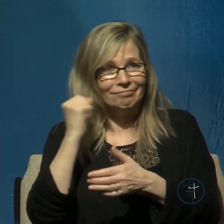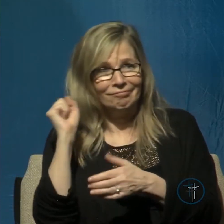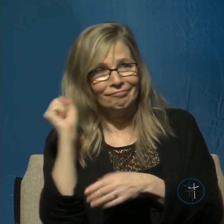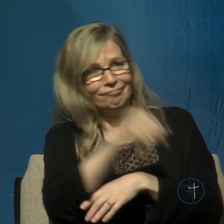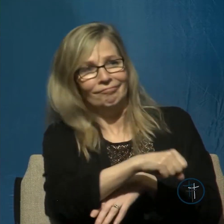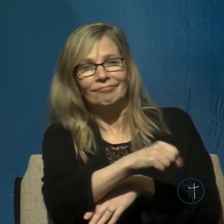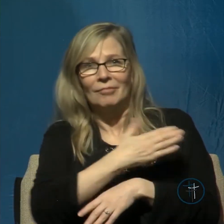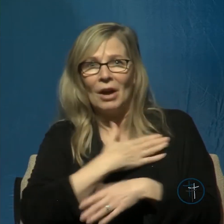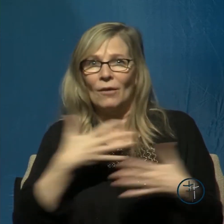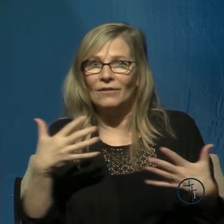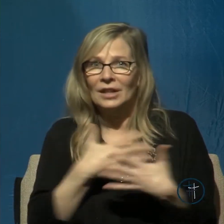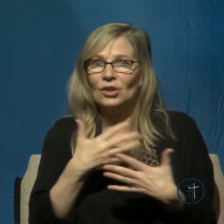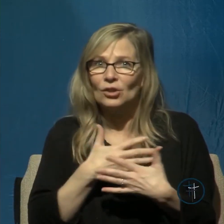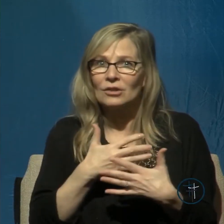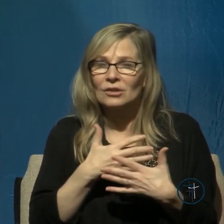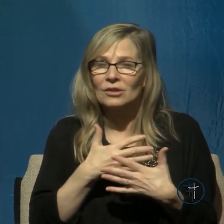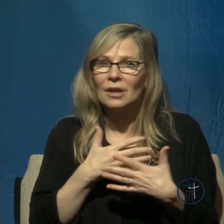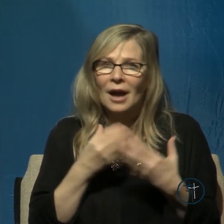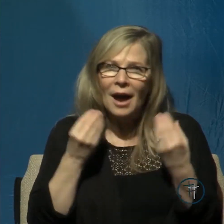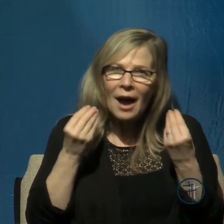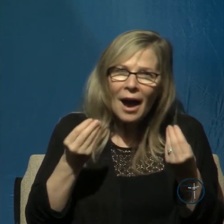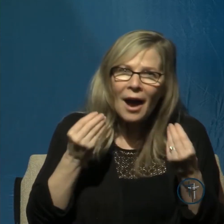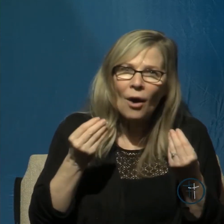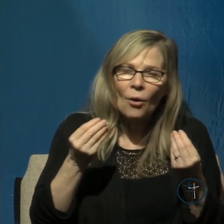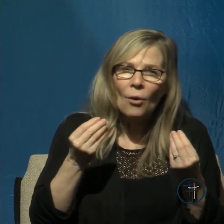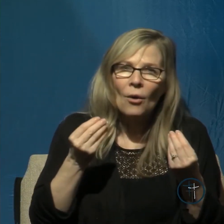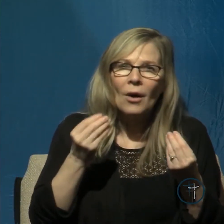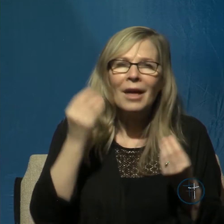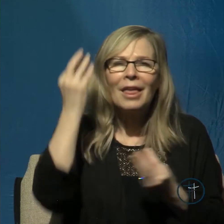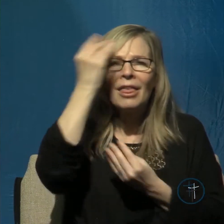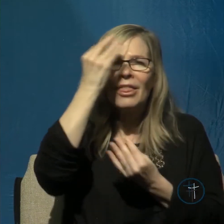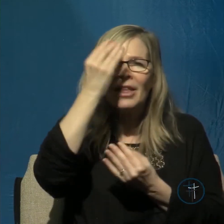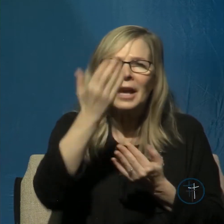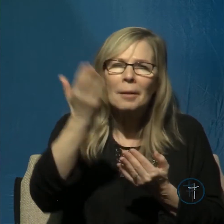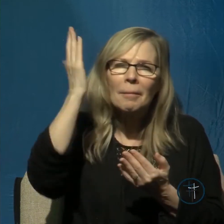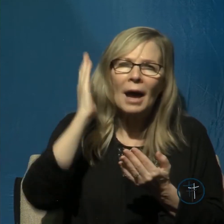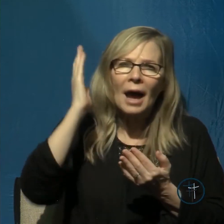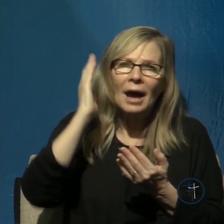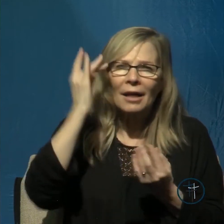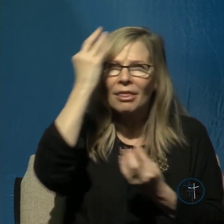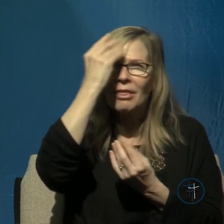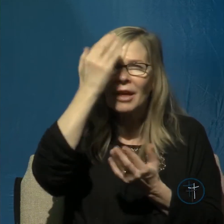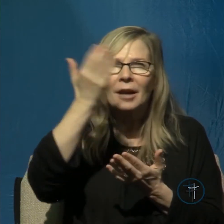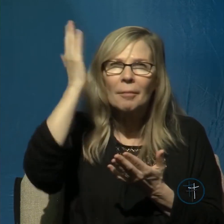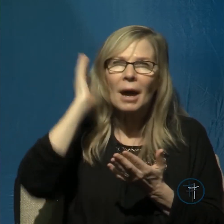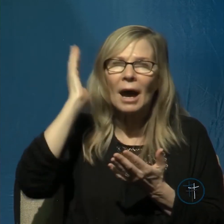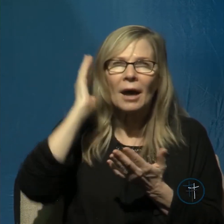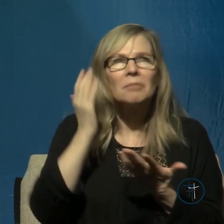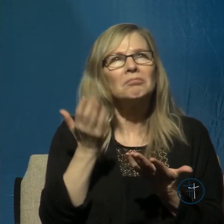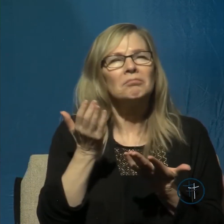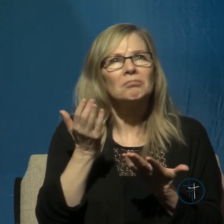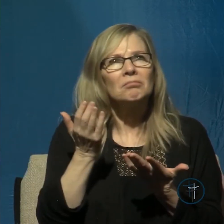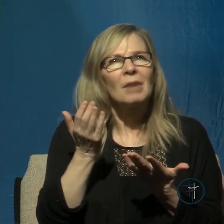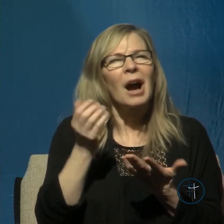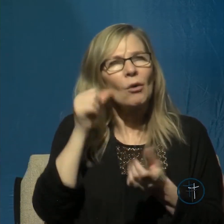by thinking back to those times in your life when you thought you were in an impossible